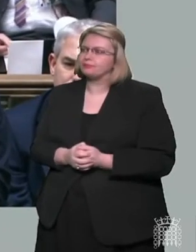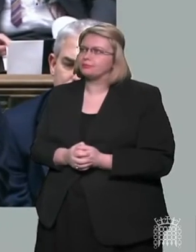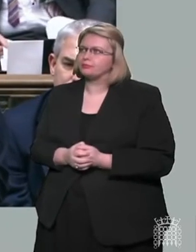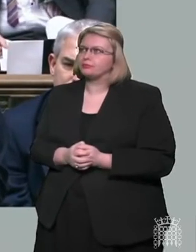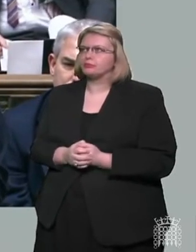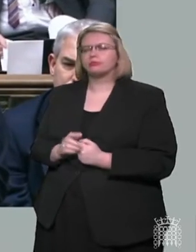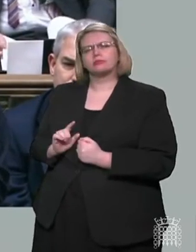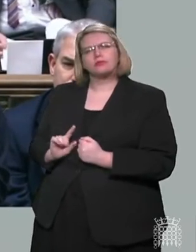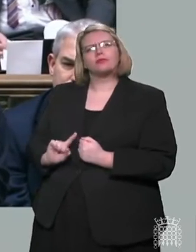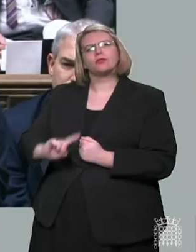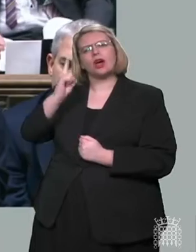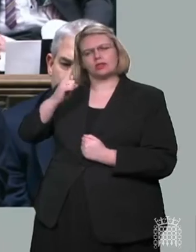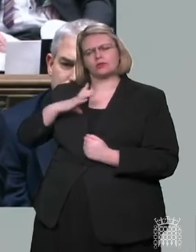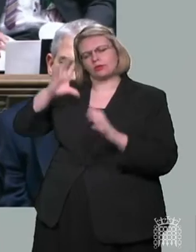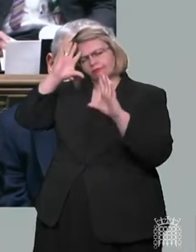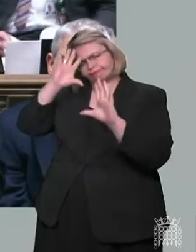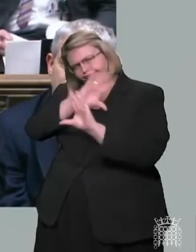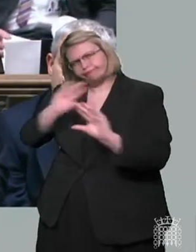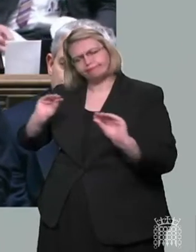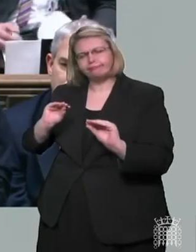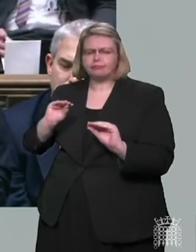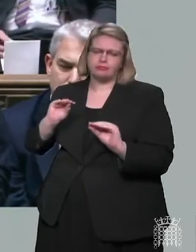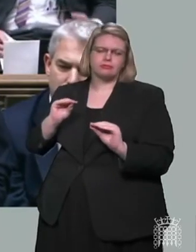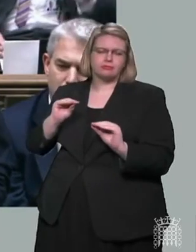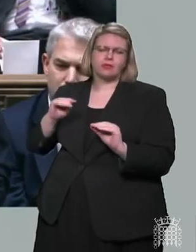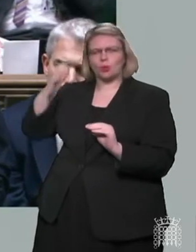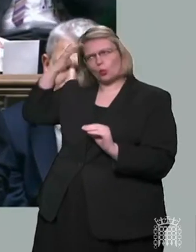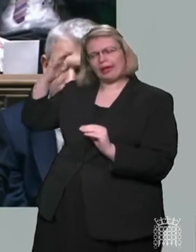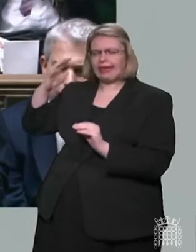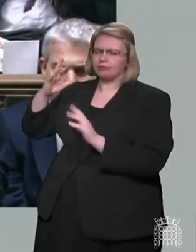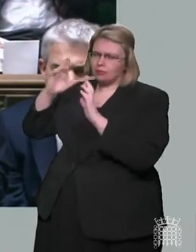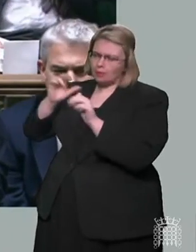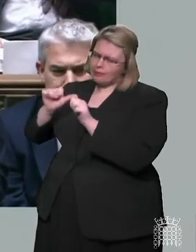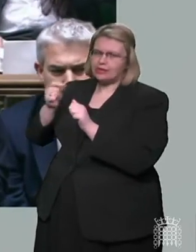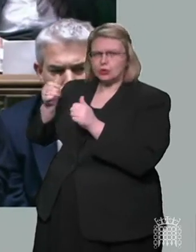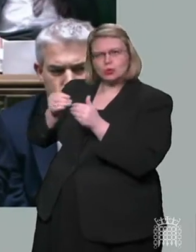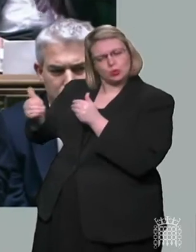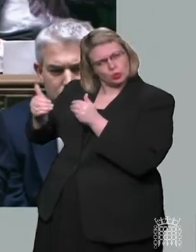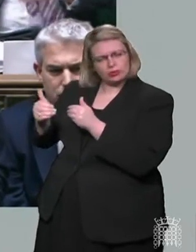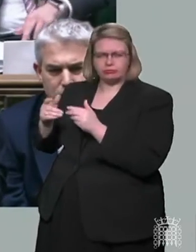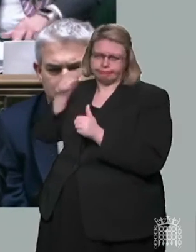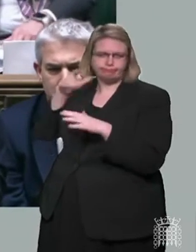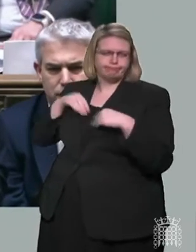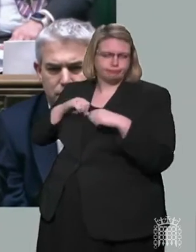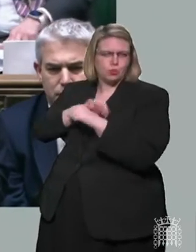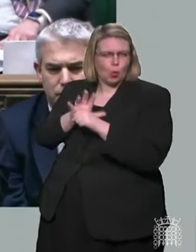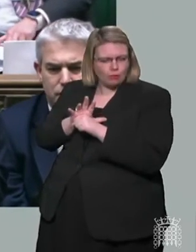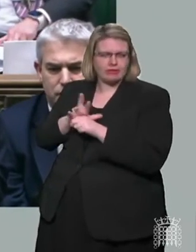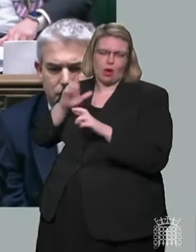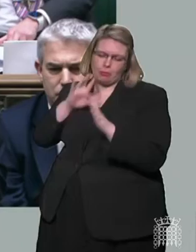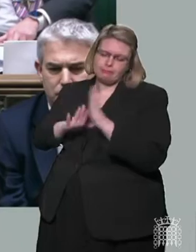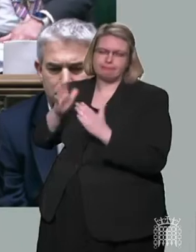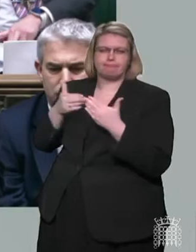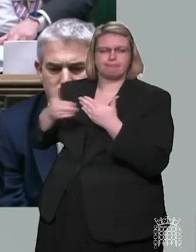join me in sending our best wishes to Her Majesty the Queen. For a full and swift recovery.